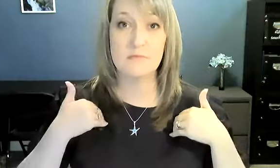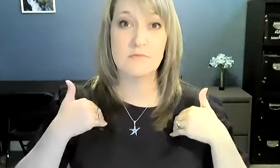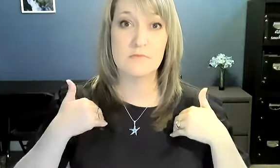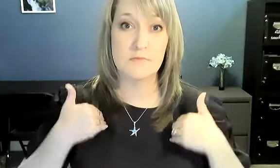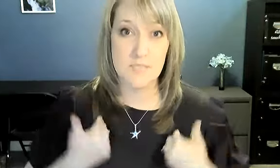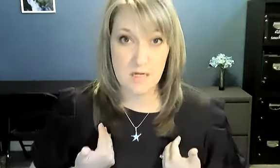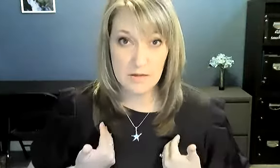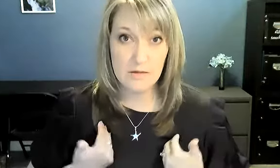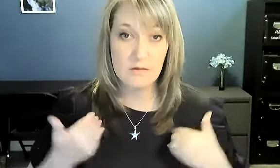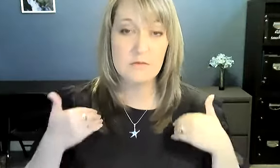Tired.